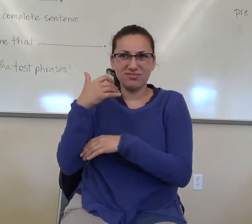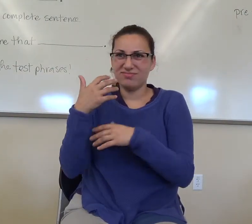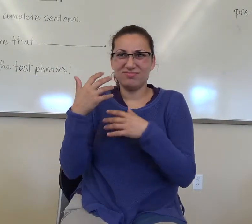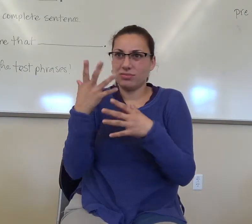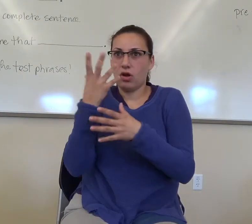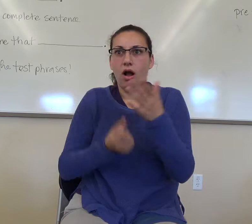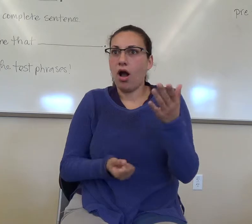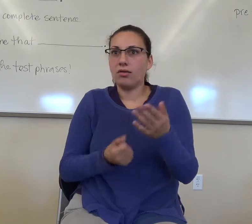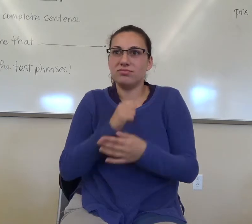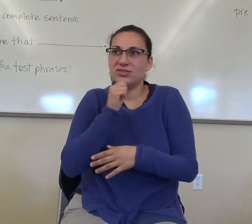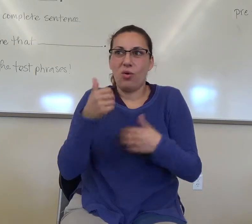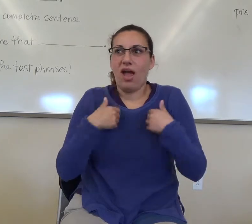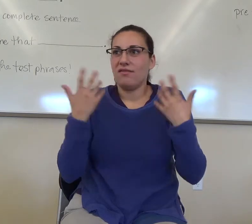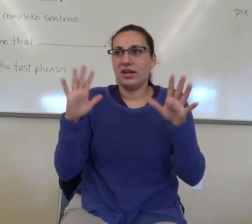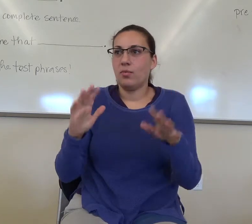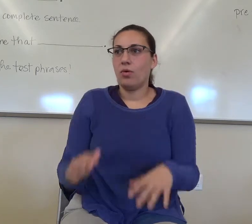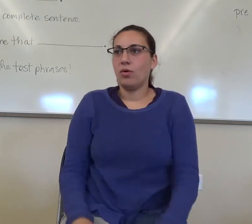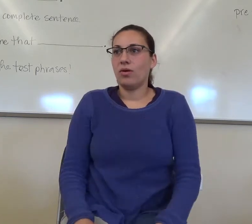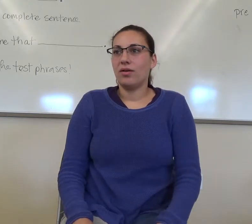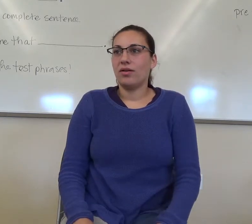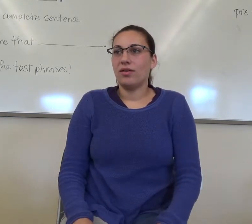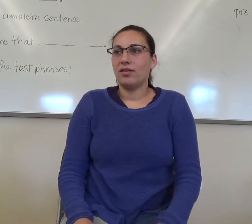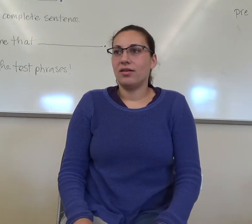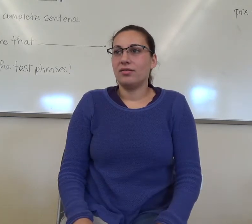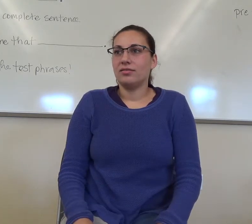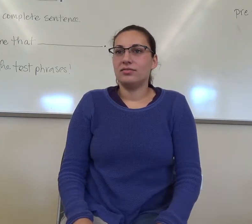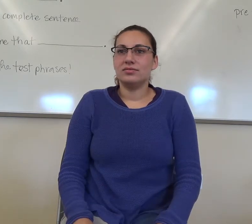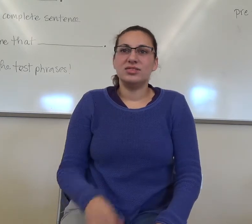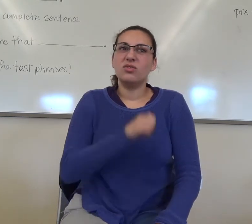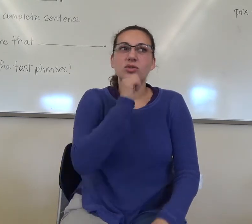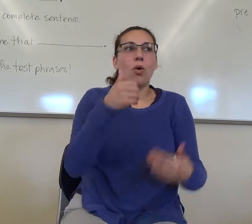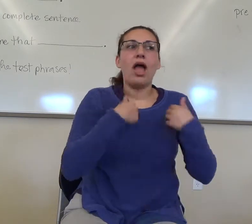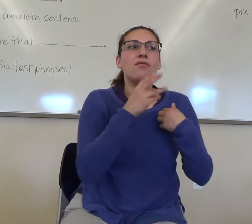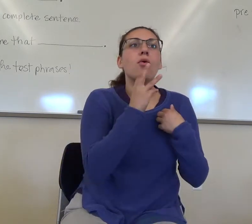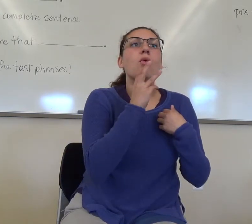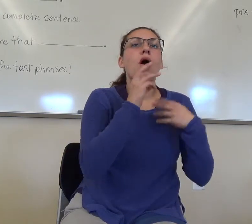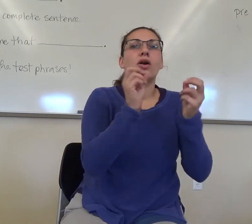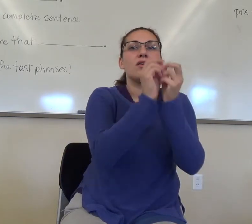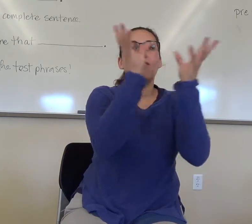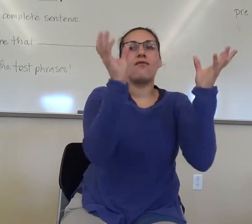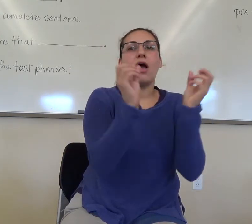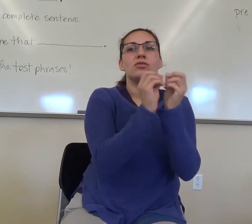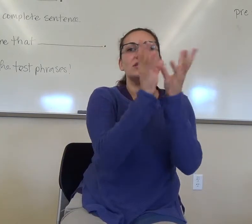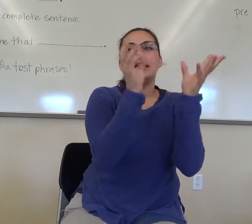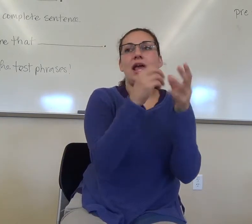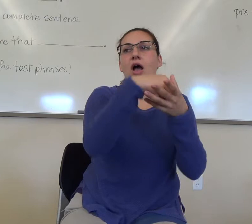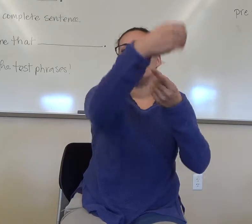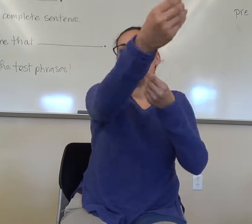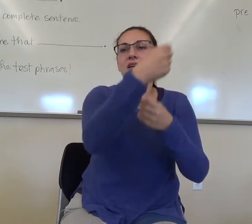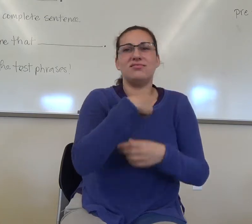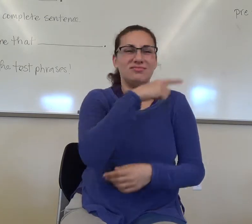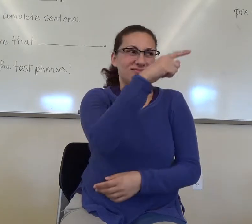Okay. So, now we need to turn to... ...the...